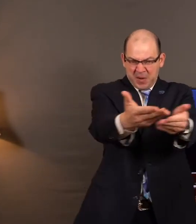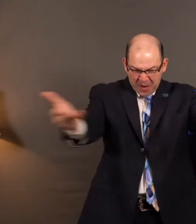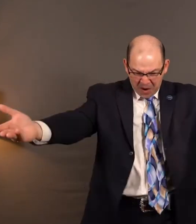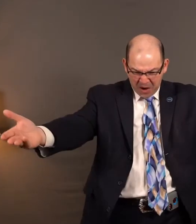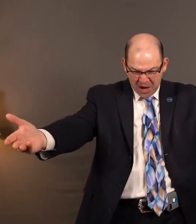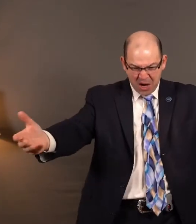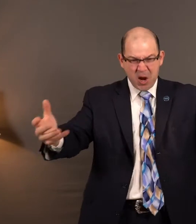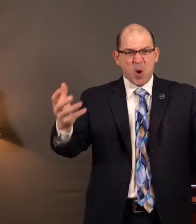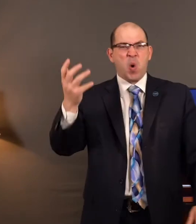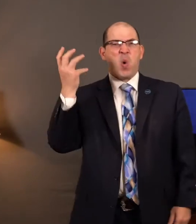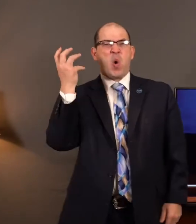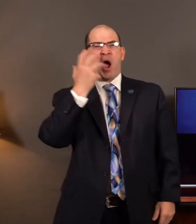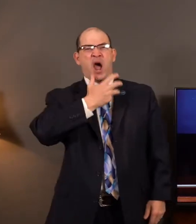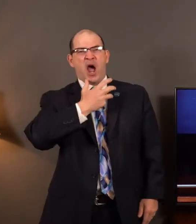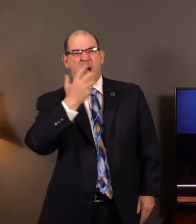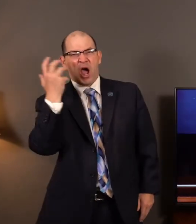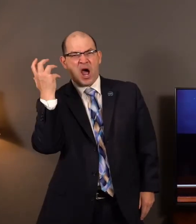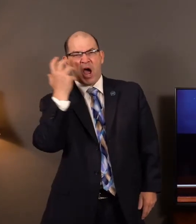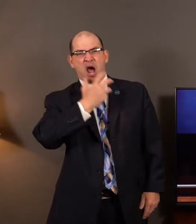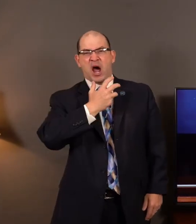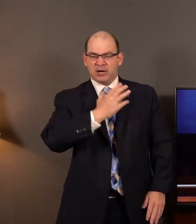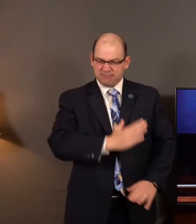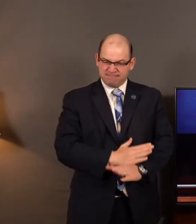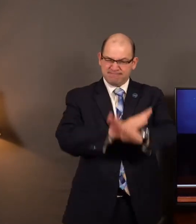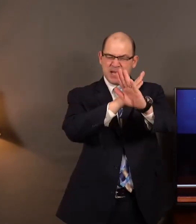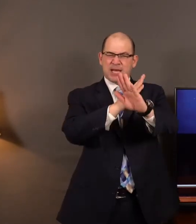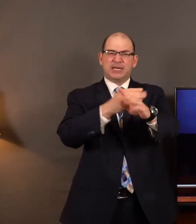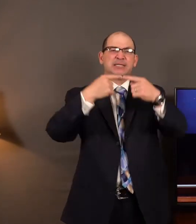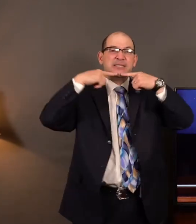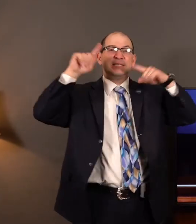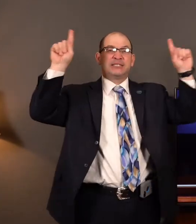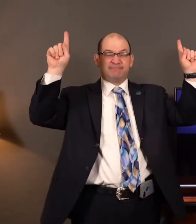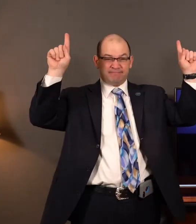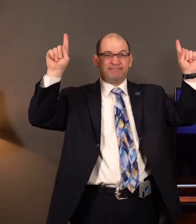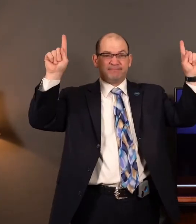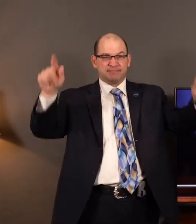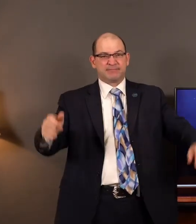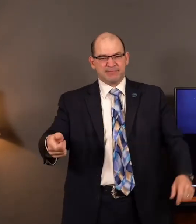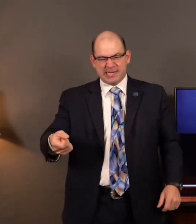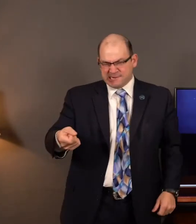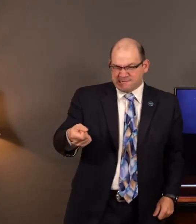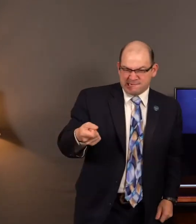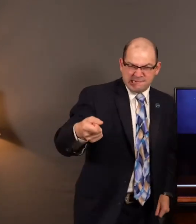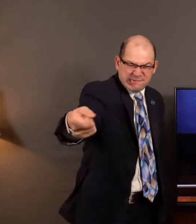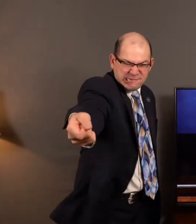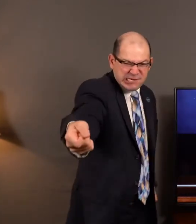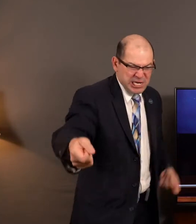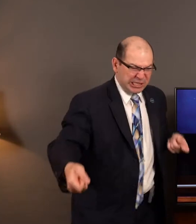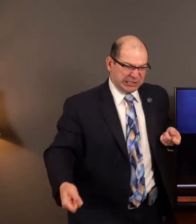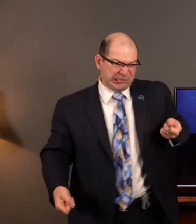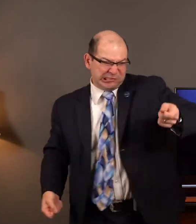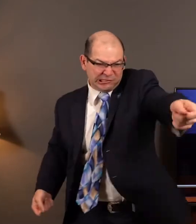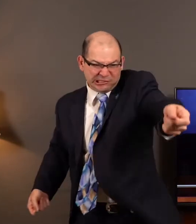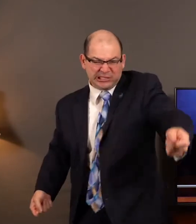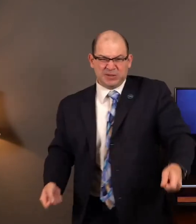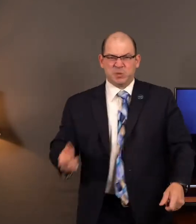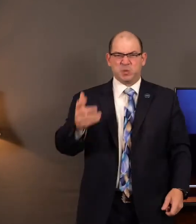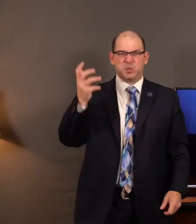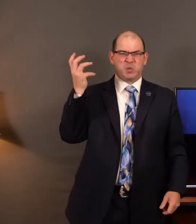successfully defended the southern slope of the Little Round Top. They held the extreme left of the Union Army line.